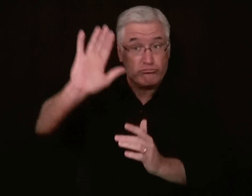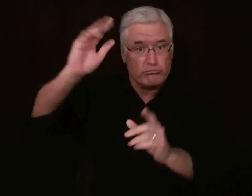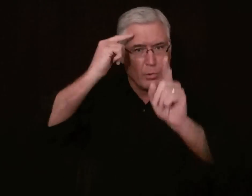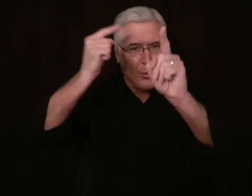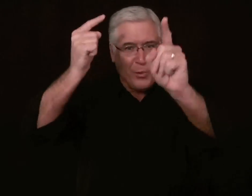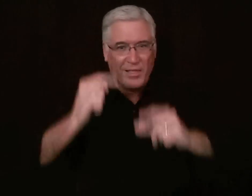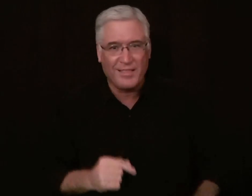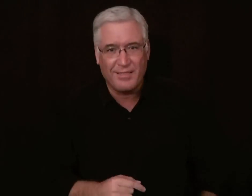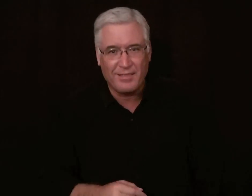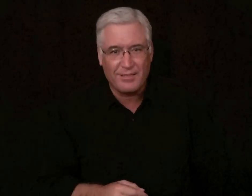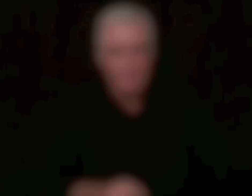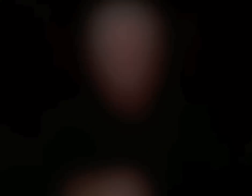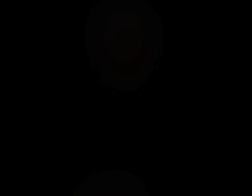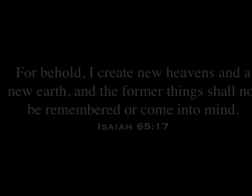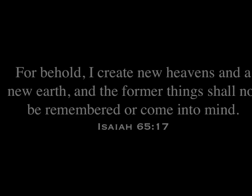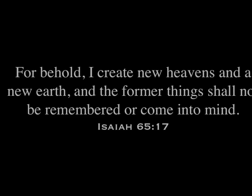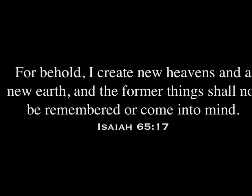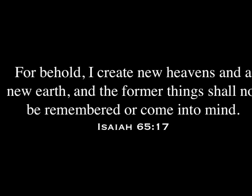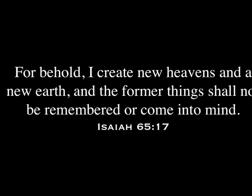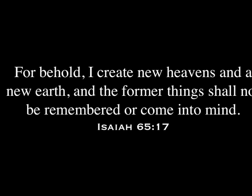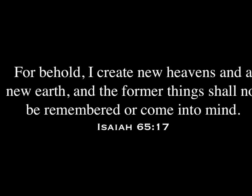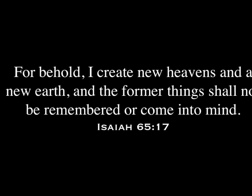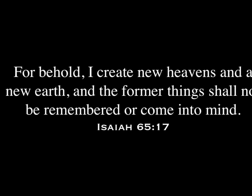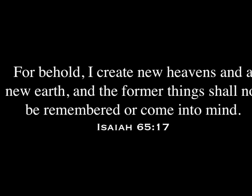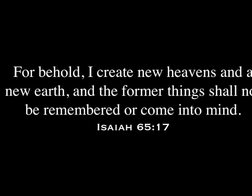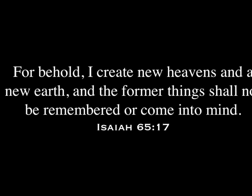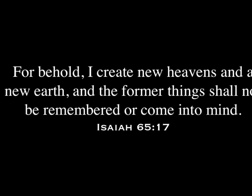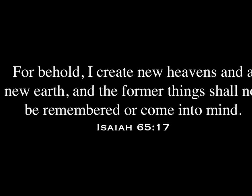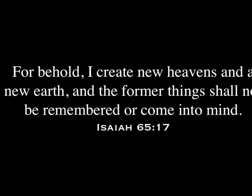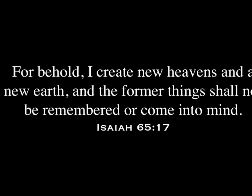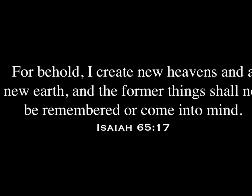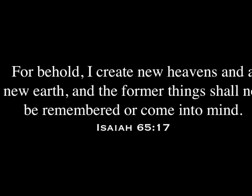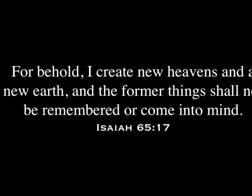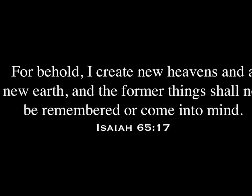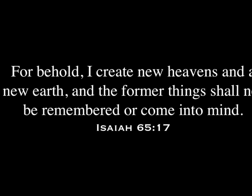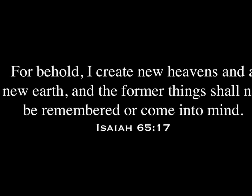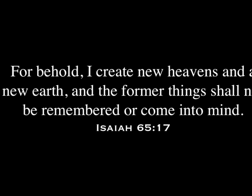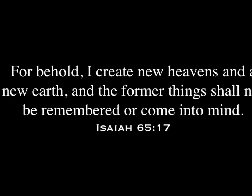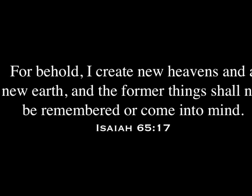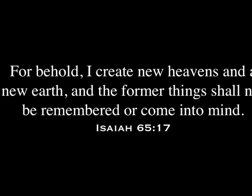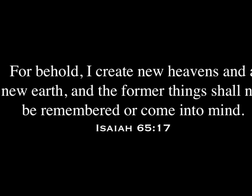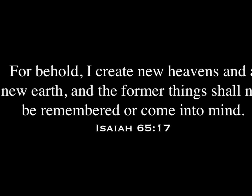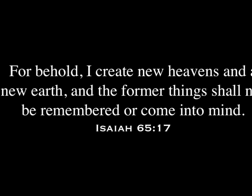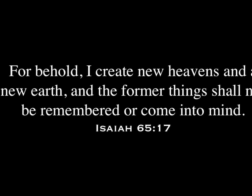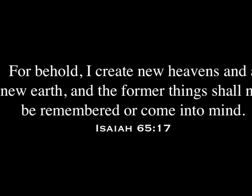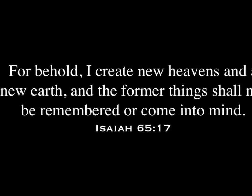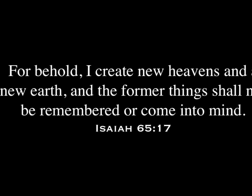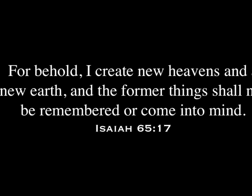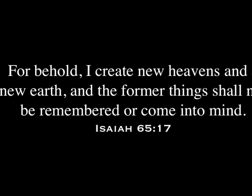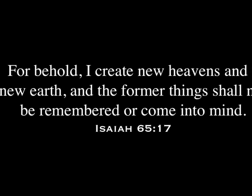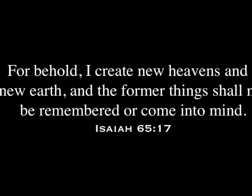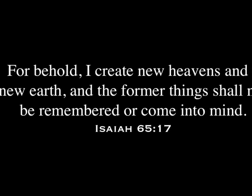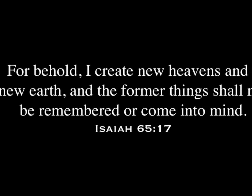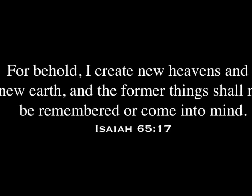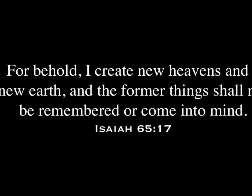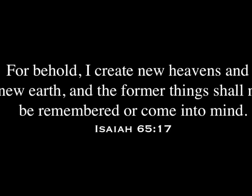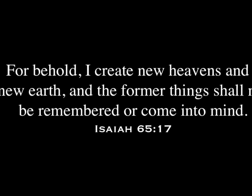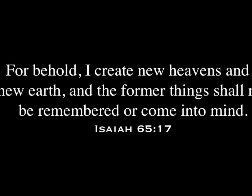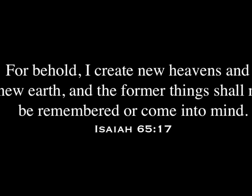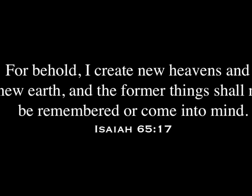And that is Jesus' goal. For behold, I create new heavens and a new earth. And the former things shall not be remembered or come into